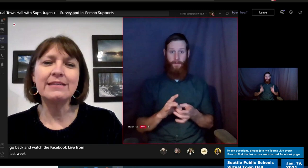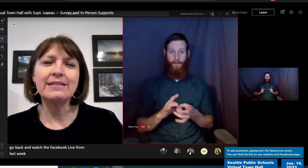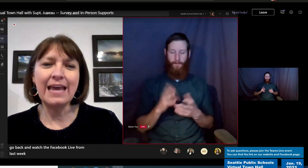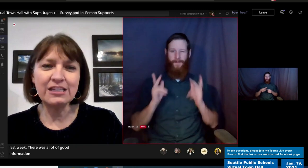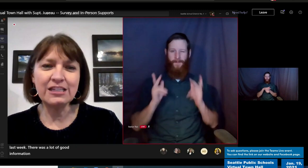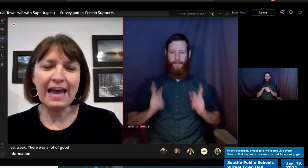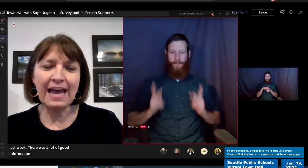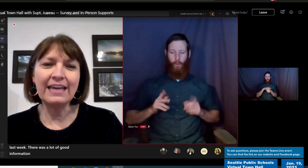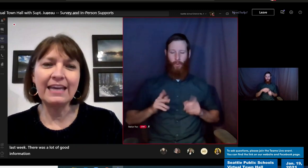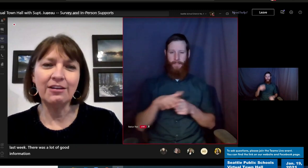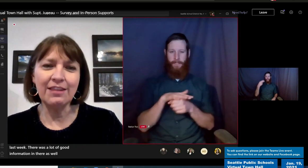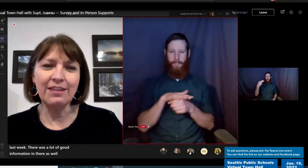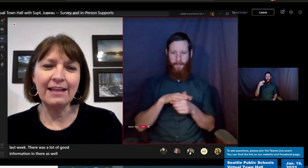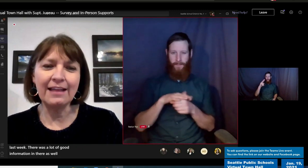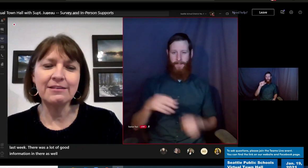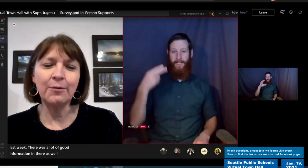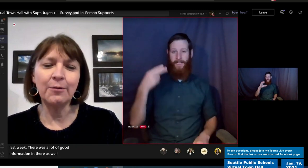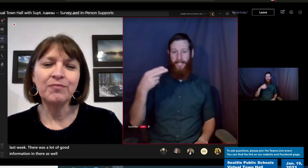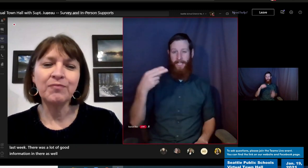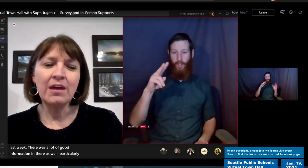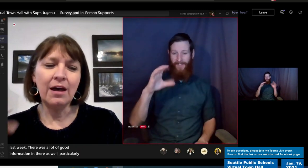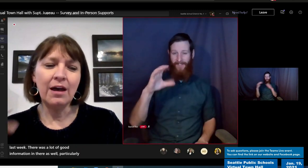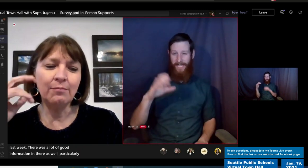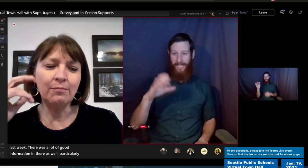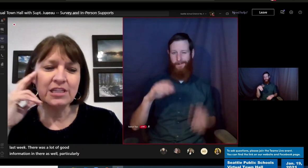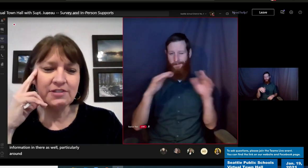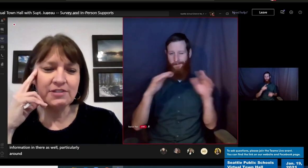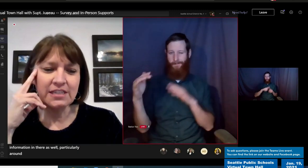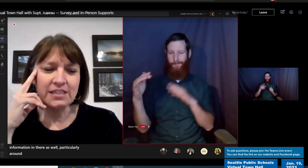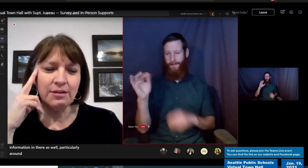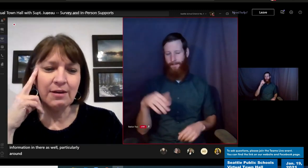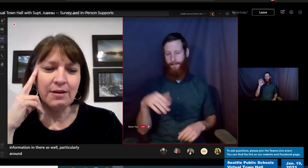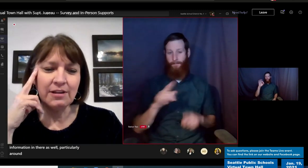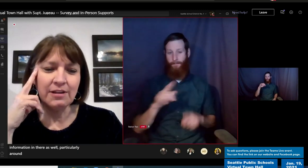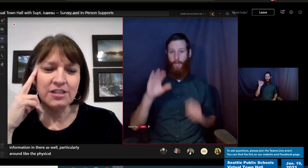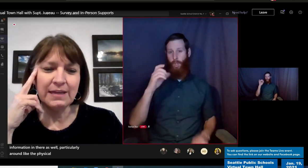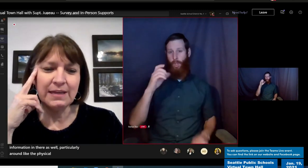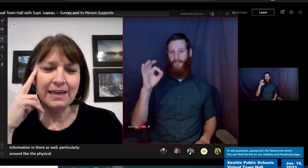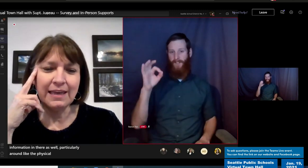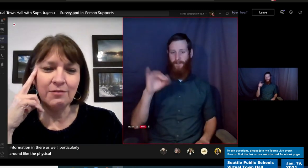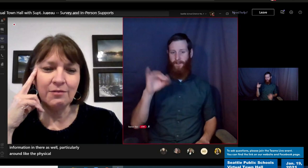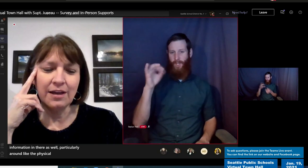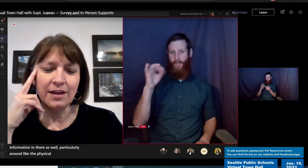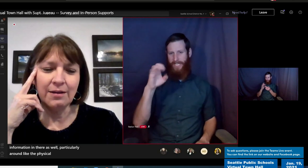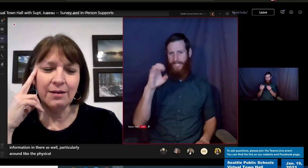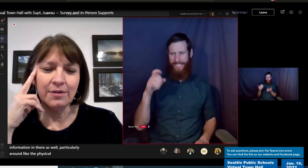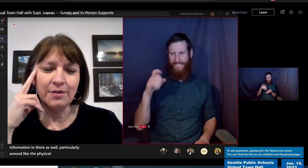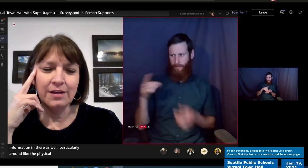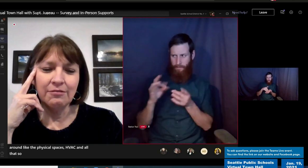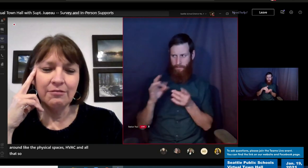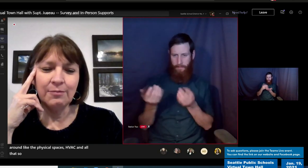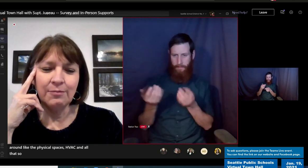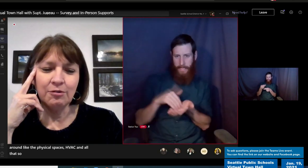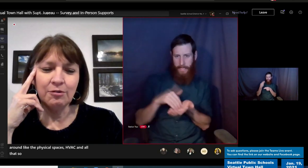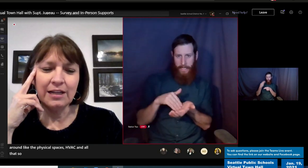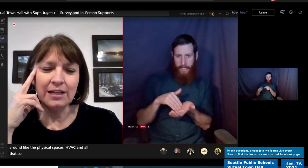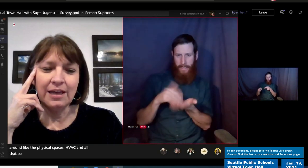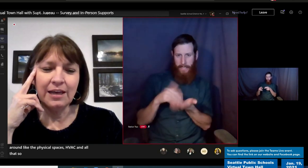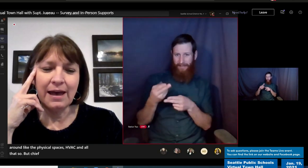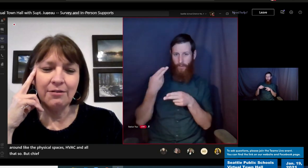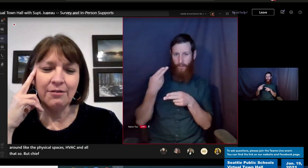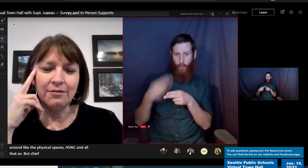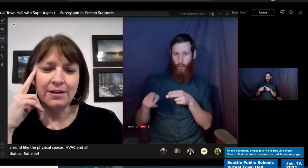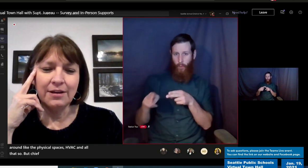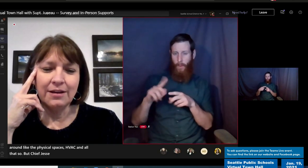HVAC and all that. So, but Chief Jesse, you might want to just speak again really quickly about